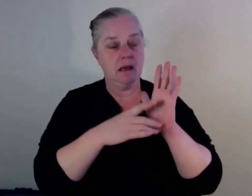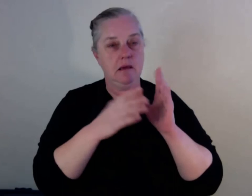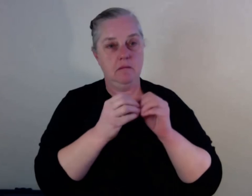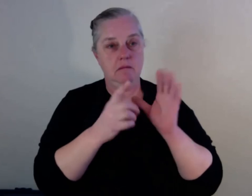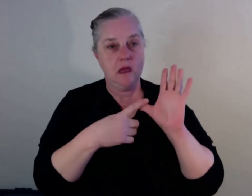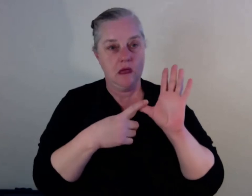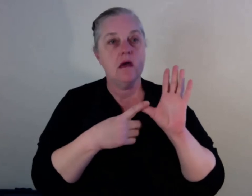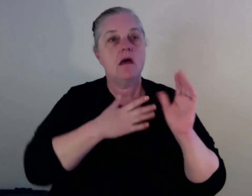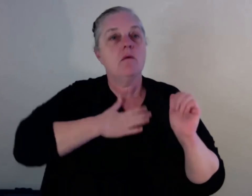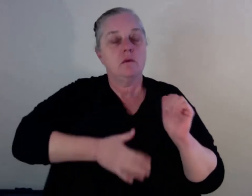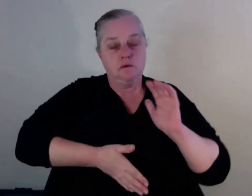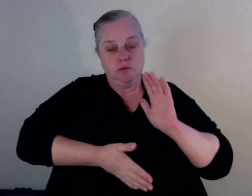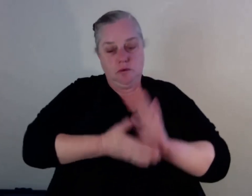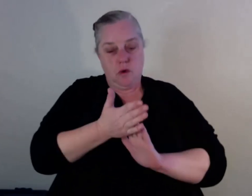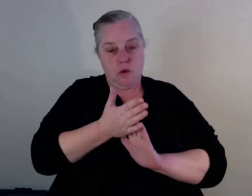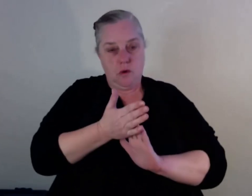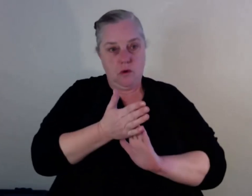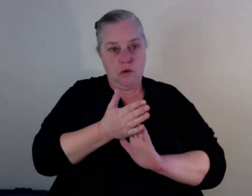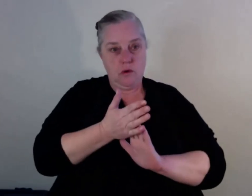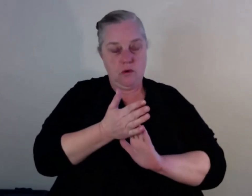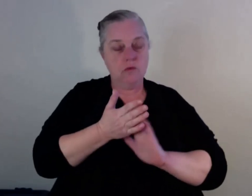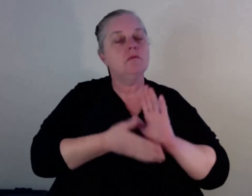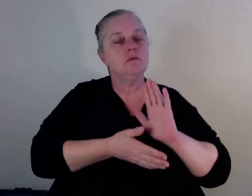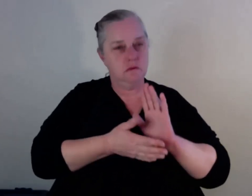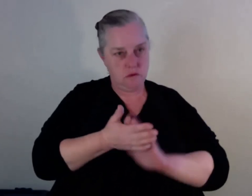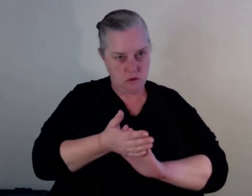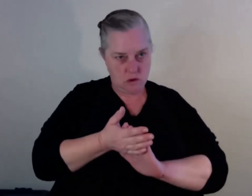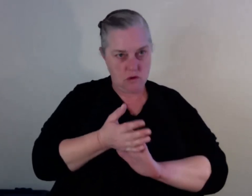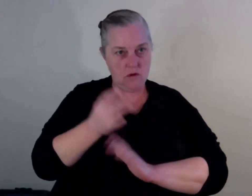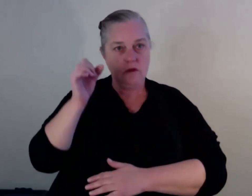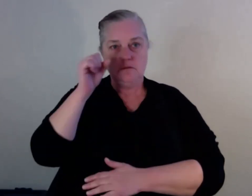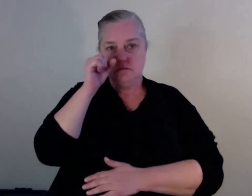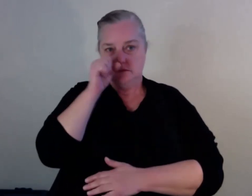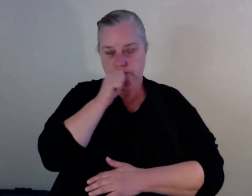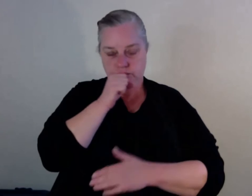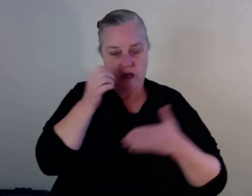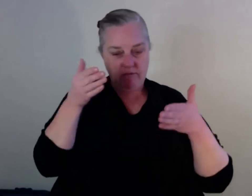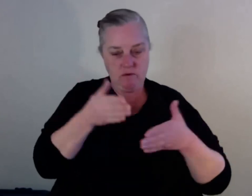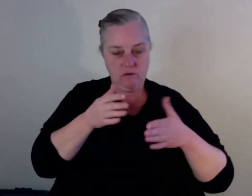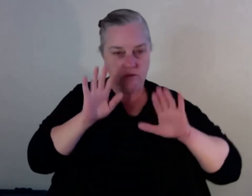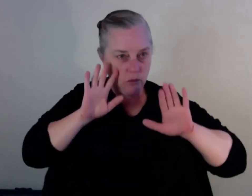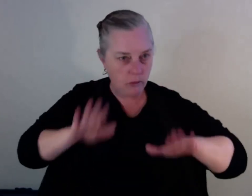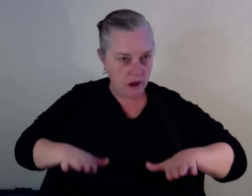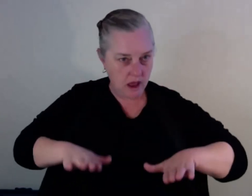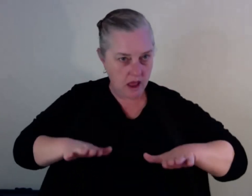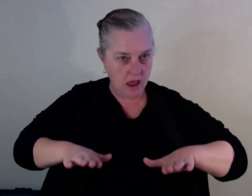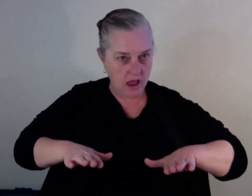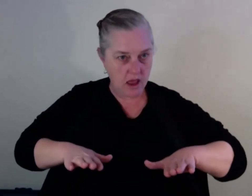that I couldn't do as a Muslim heart to go to that prayer. If someone is a Muslim here, that same should know that. You have to do a funeral prayer, whether he's a gang